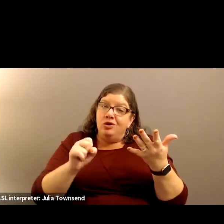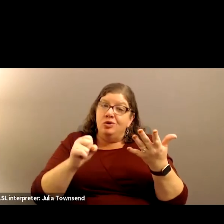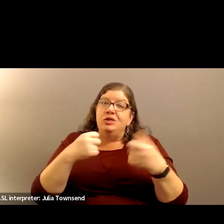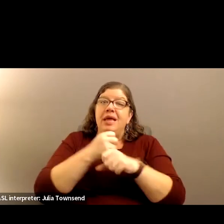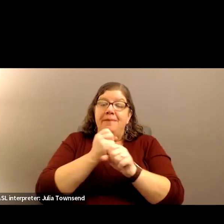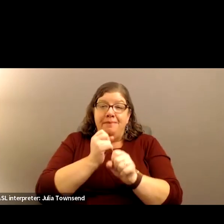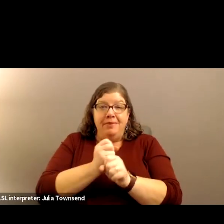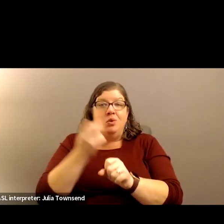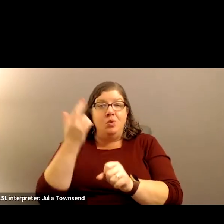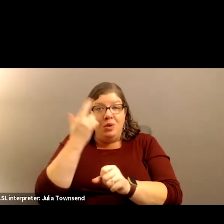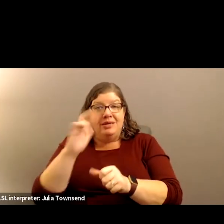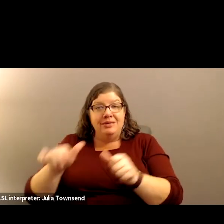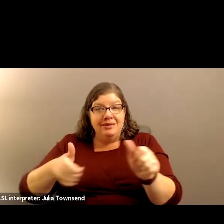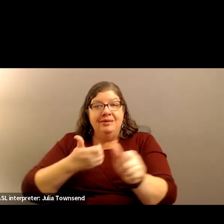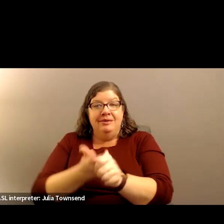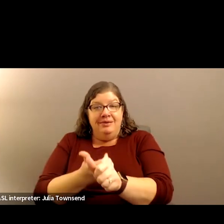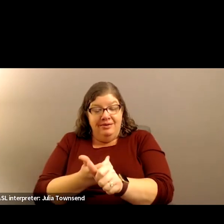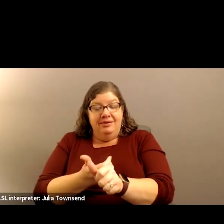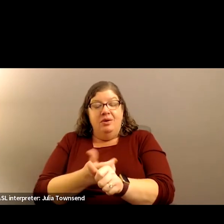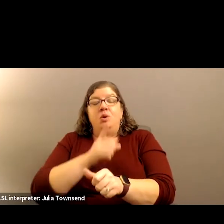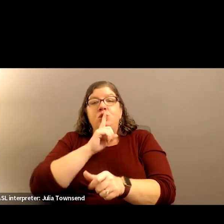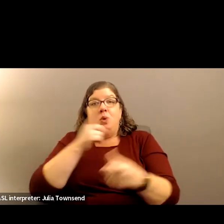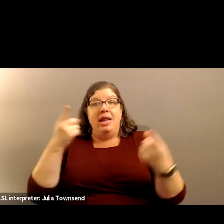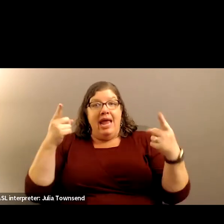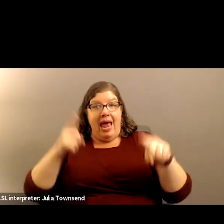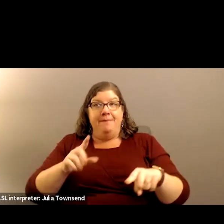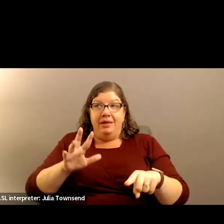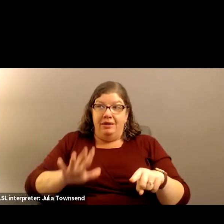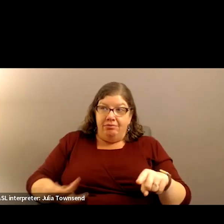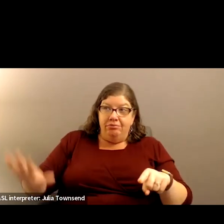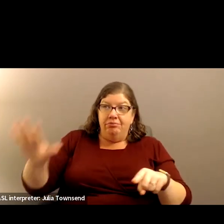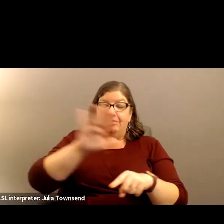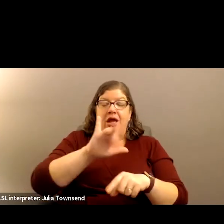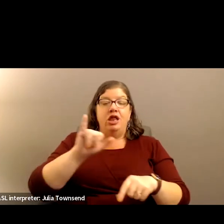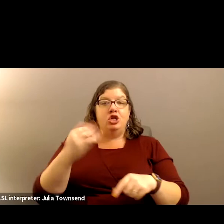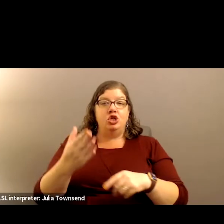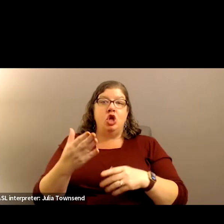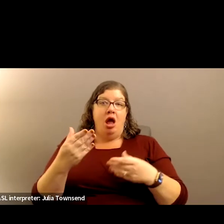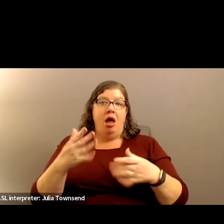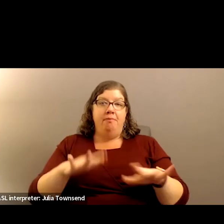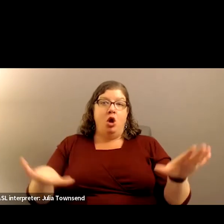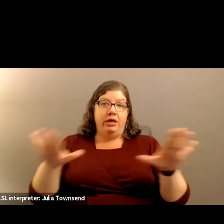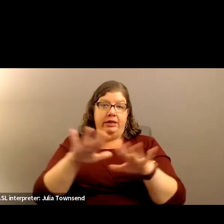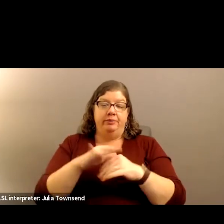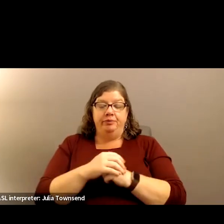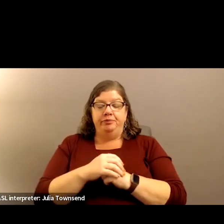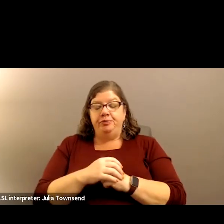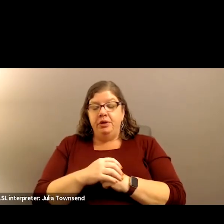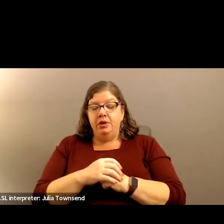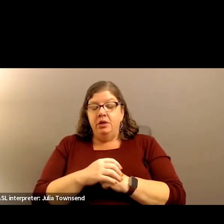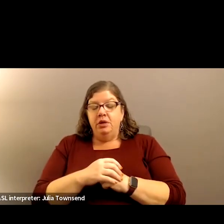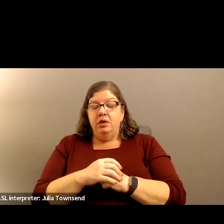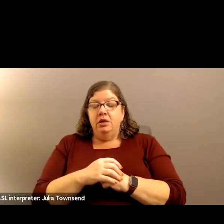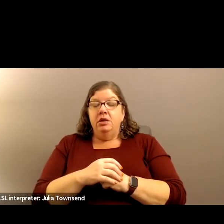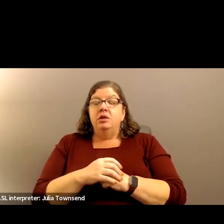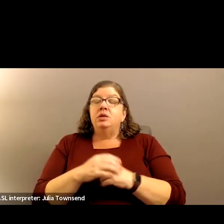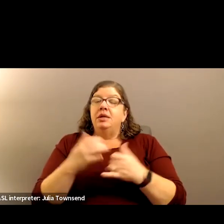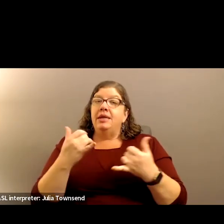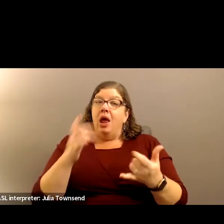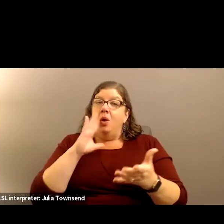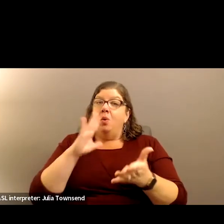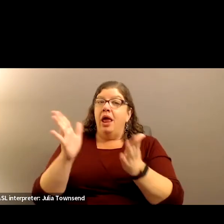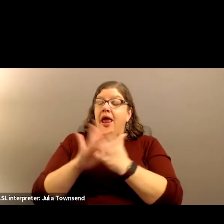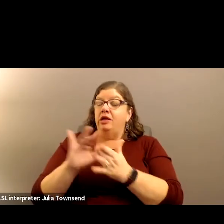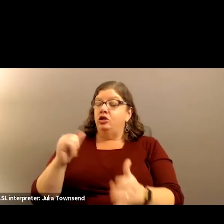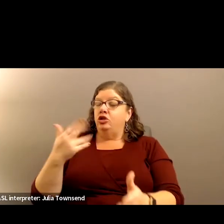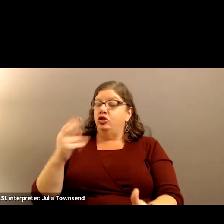statements real. And what's really happening out there in the, in the job market. So with that, I'm going to also ask John